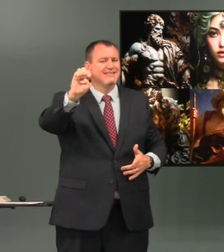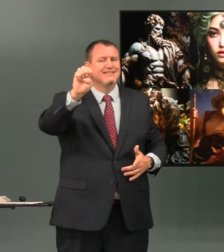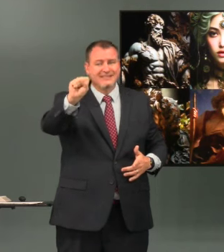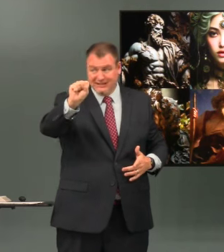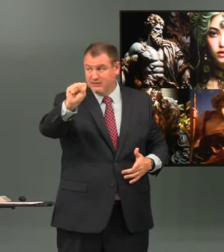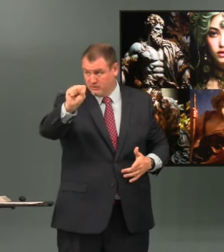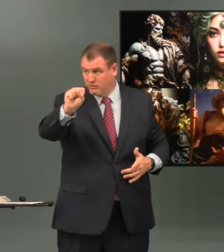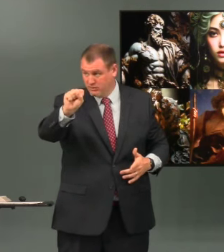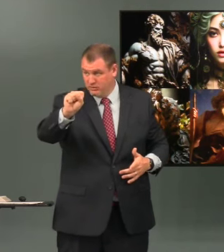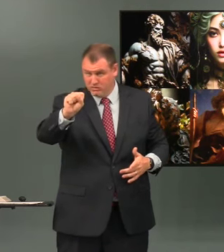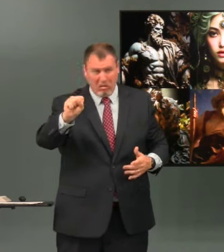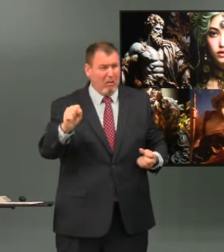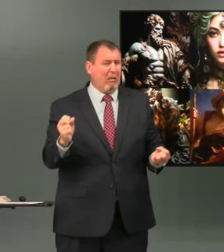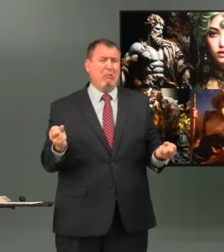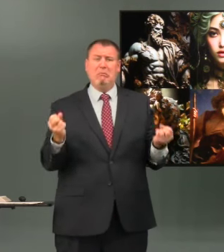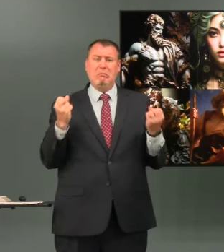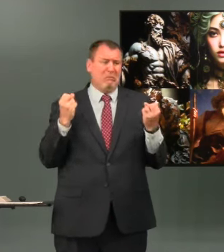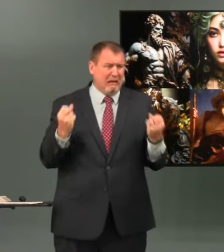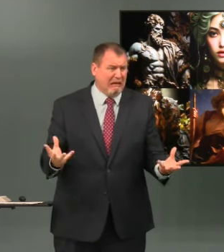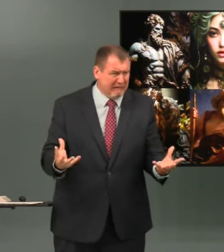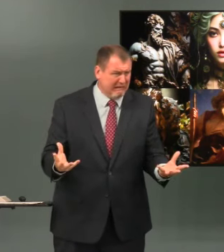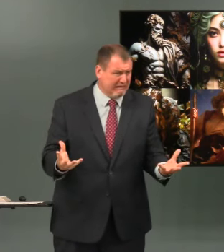goddesses many